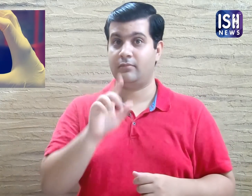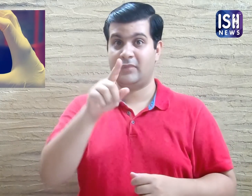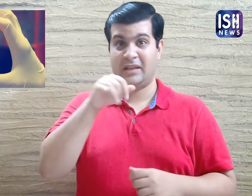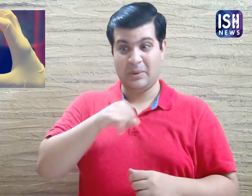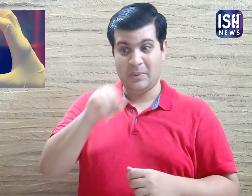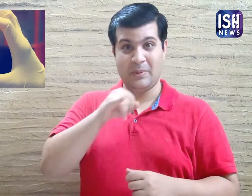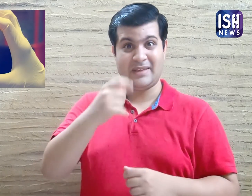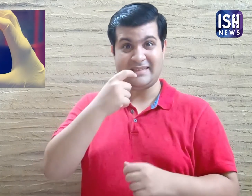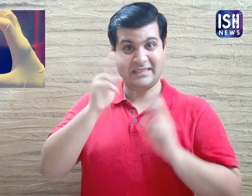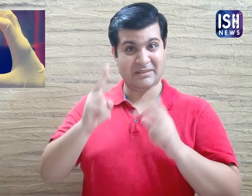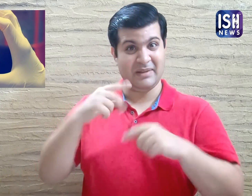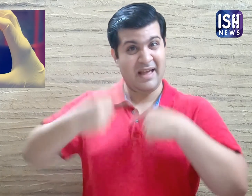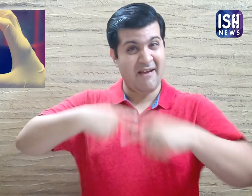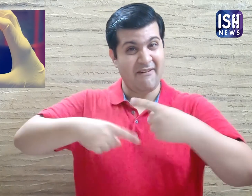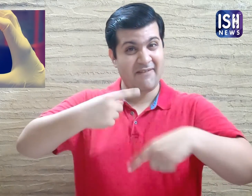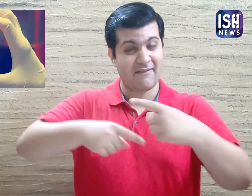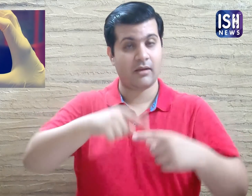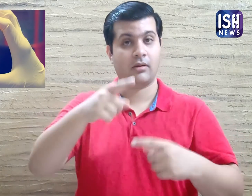5. can cause serious harm.